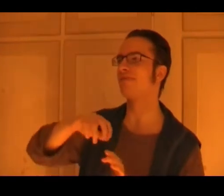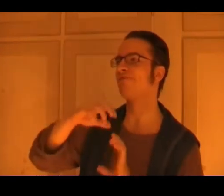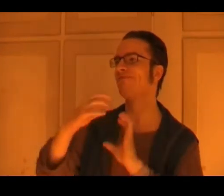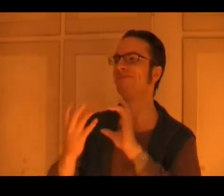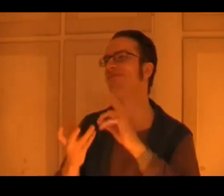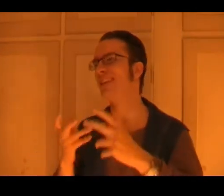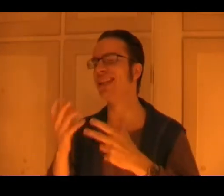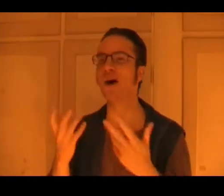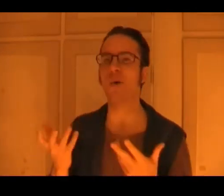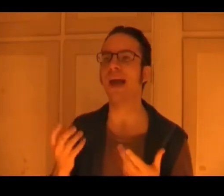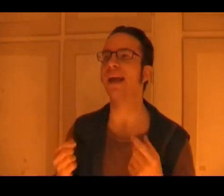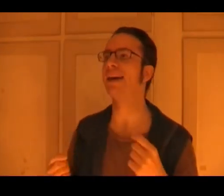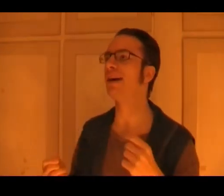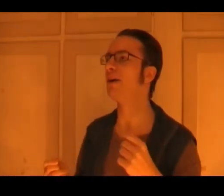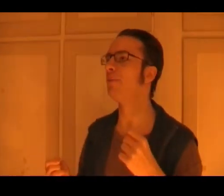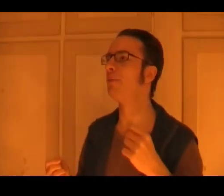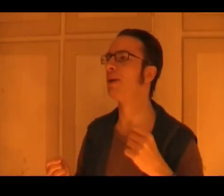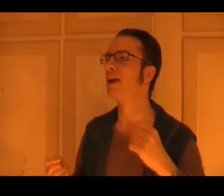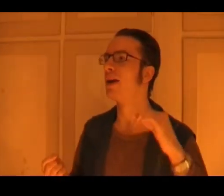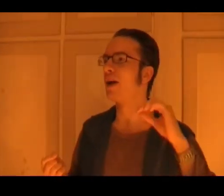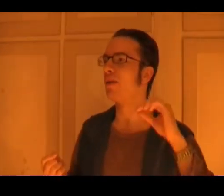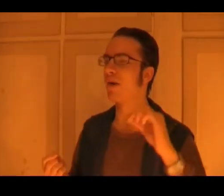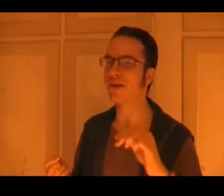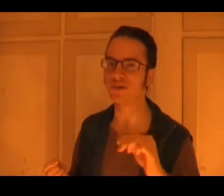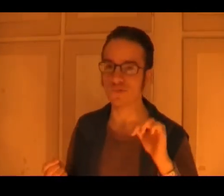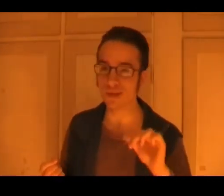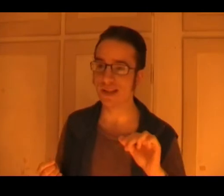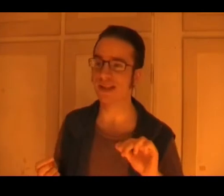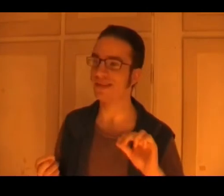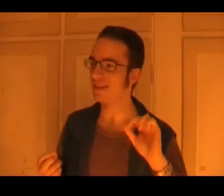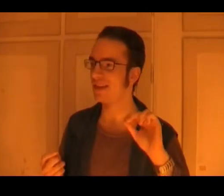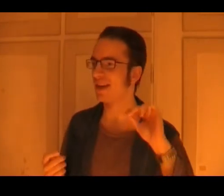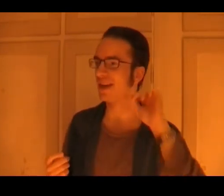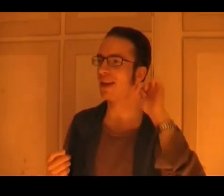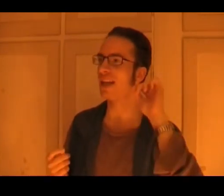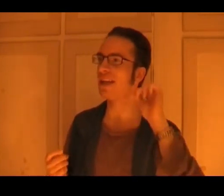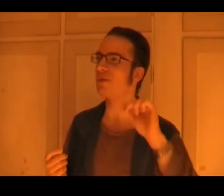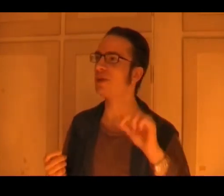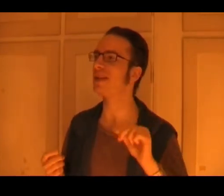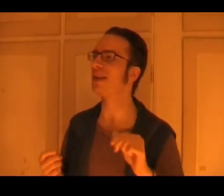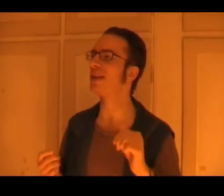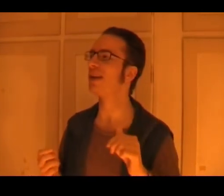it's okay, the part that was really, it really didn't,